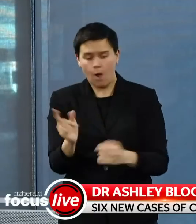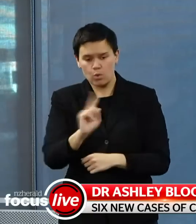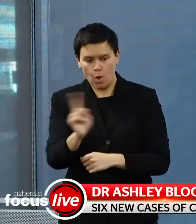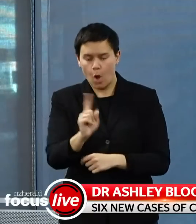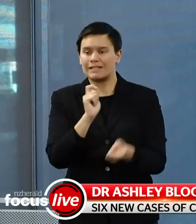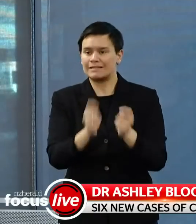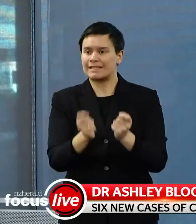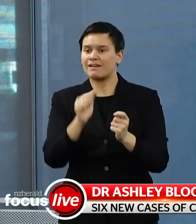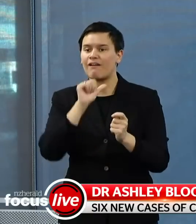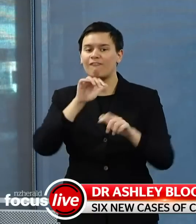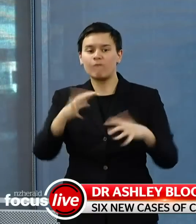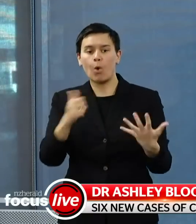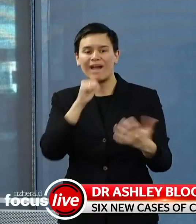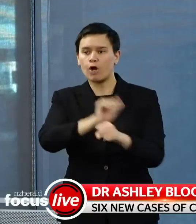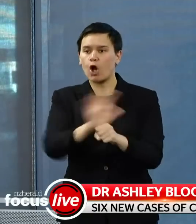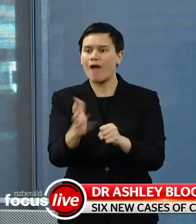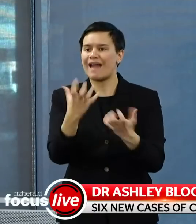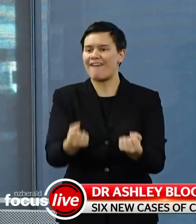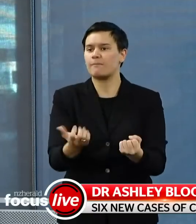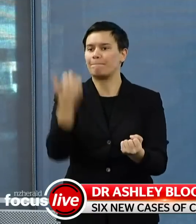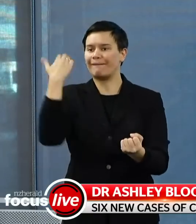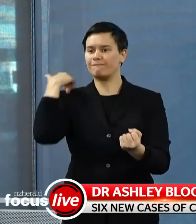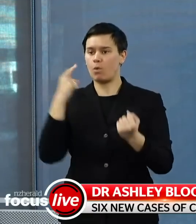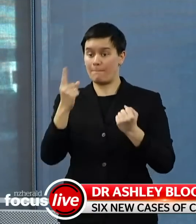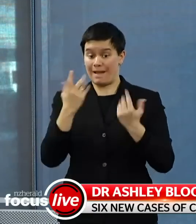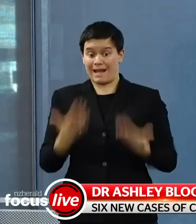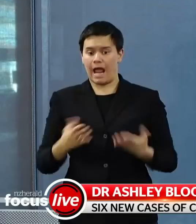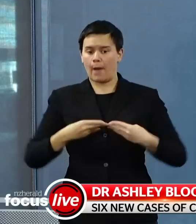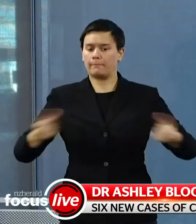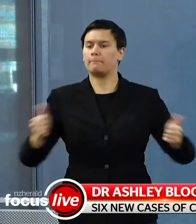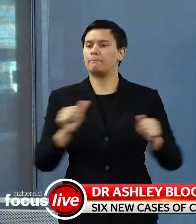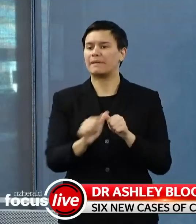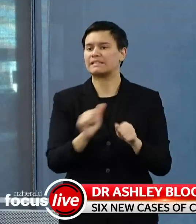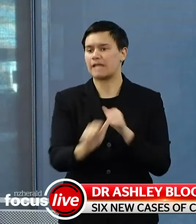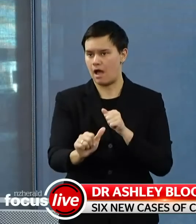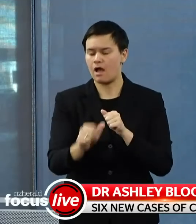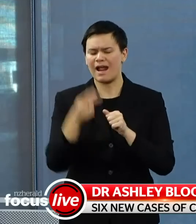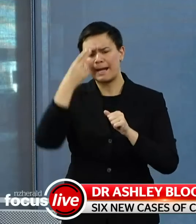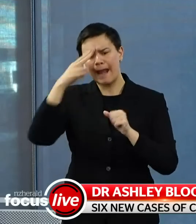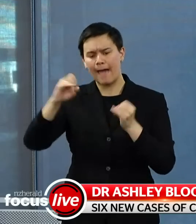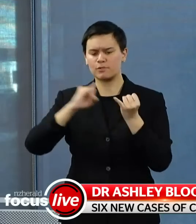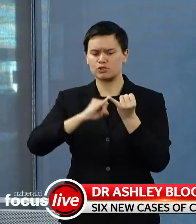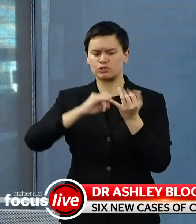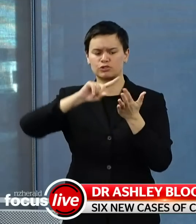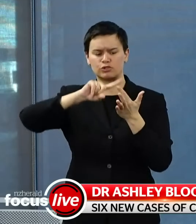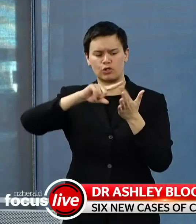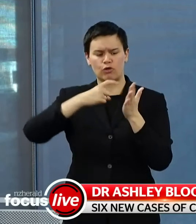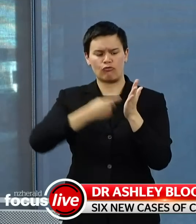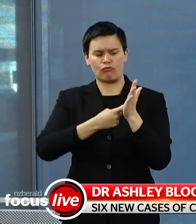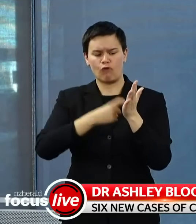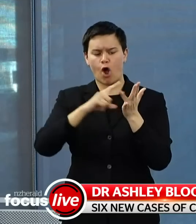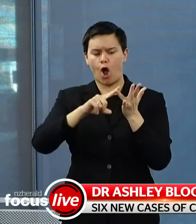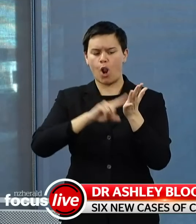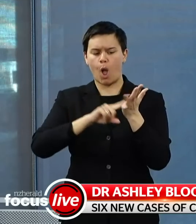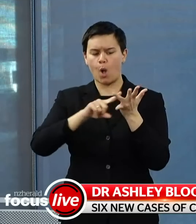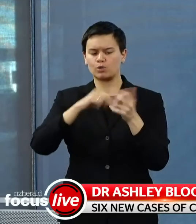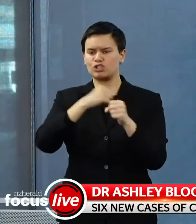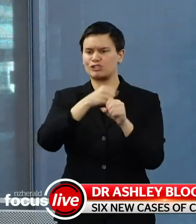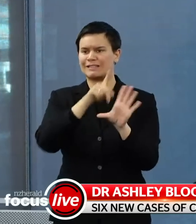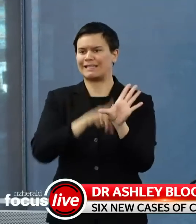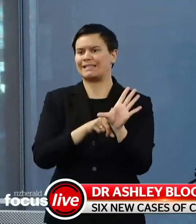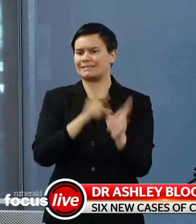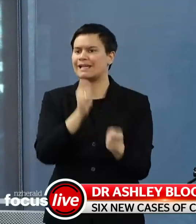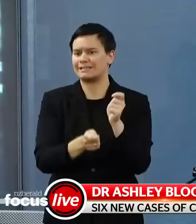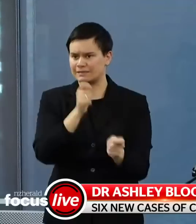infected earlier, are not acutely infectious, but may have preceded the case that we have found. So for example, I mentioned earlier,